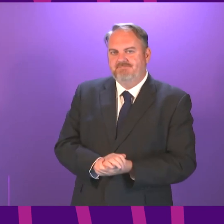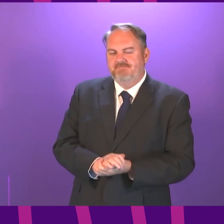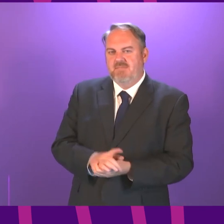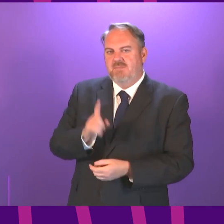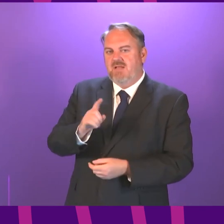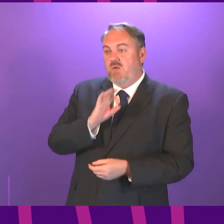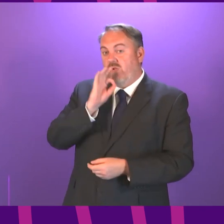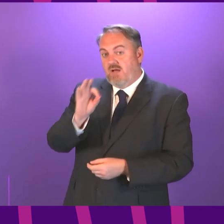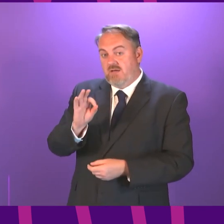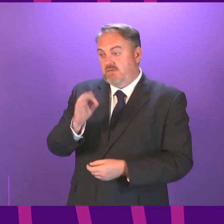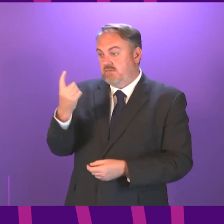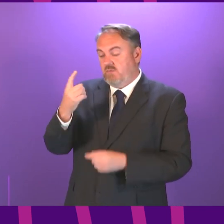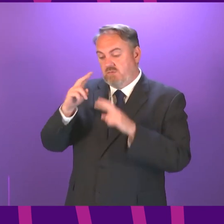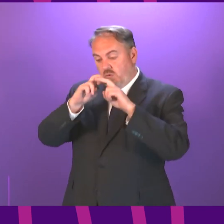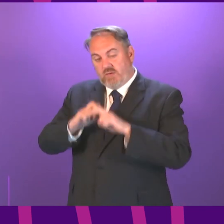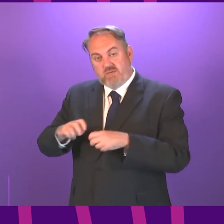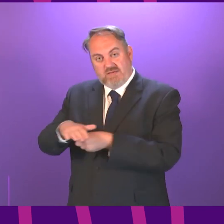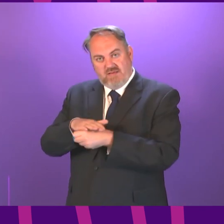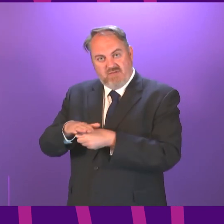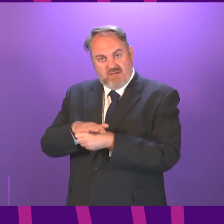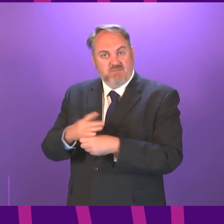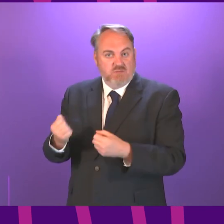ask for that to be looked at to make sure they can